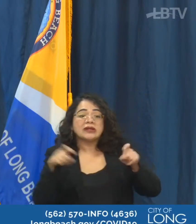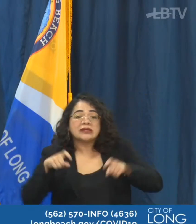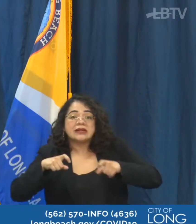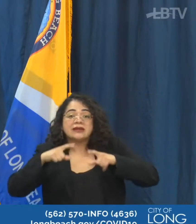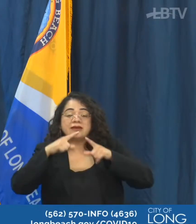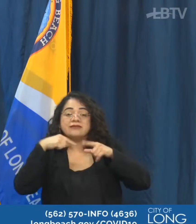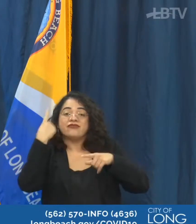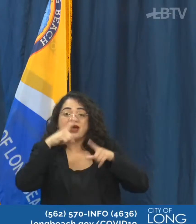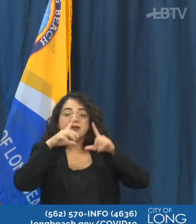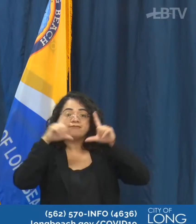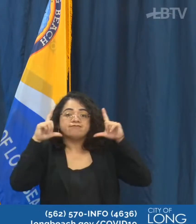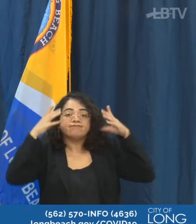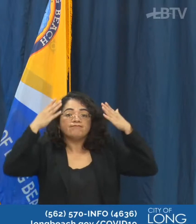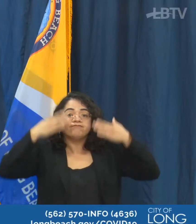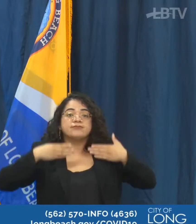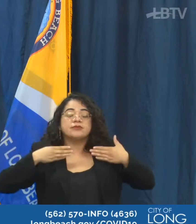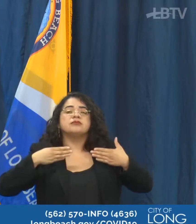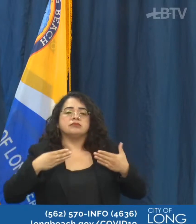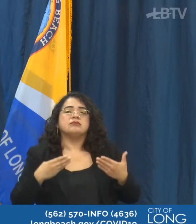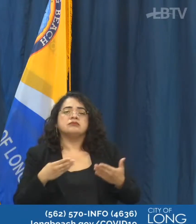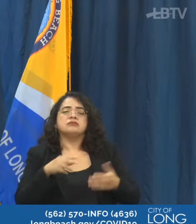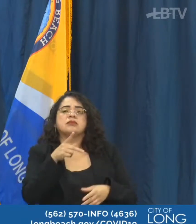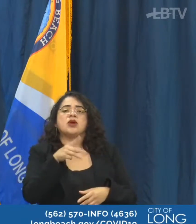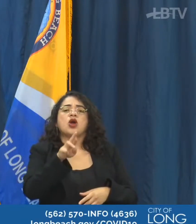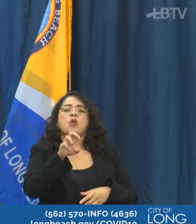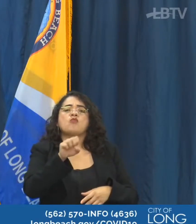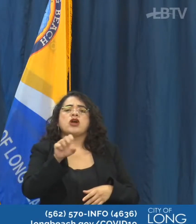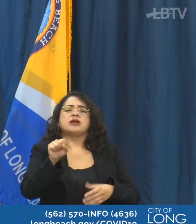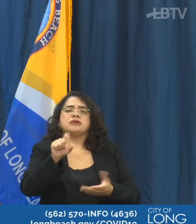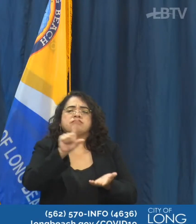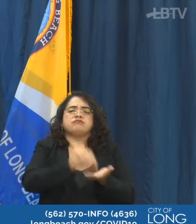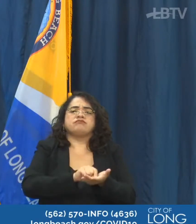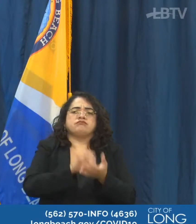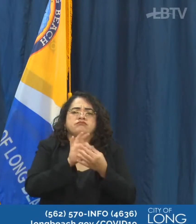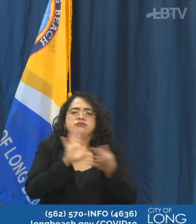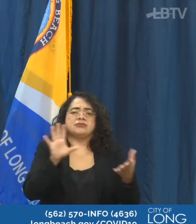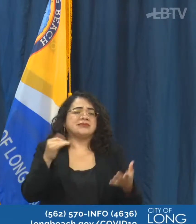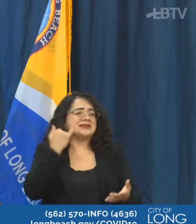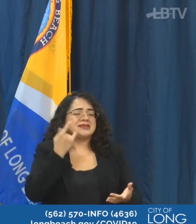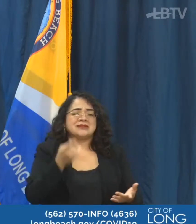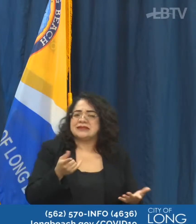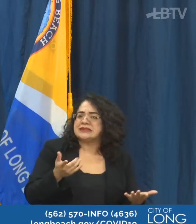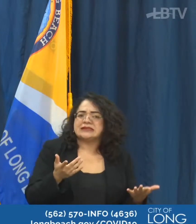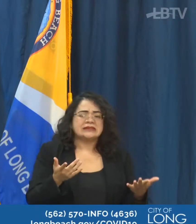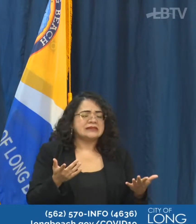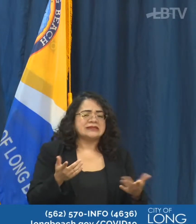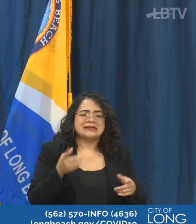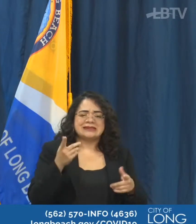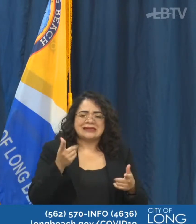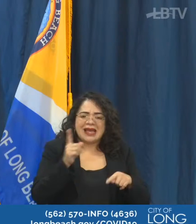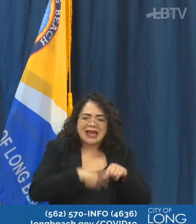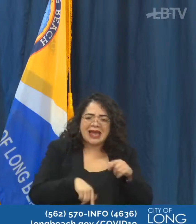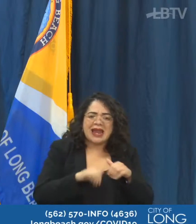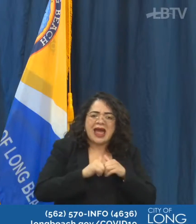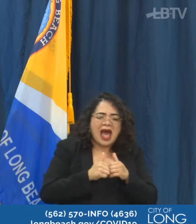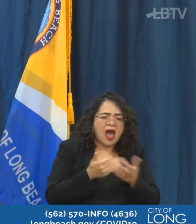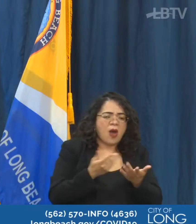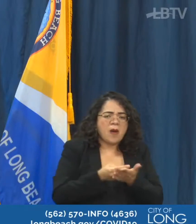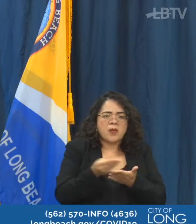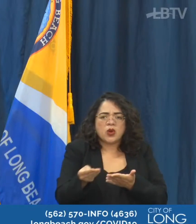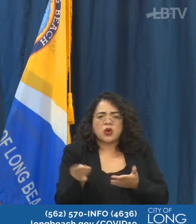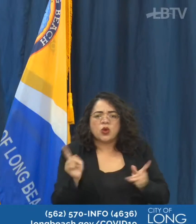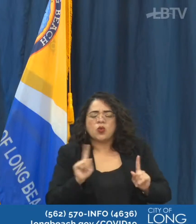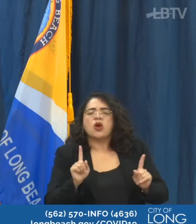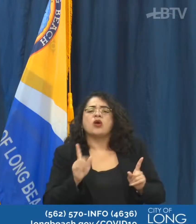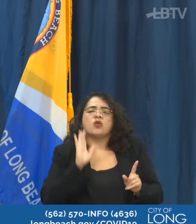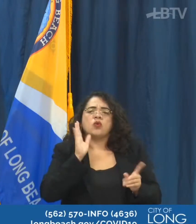weekend. And that information will be out in a press release tonight, which we will put out. So again, if you can't get access to a face shield or haven't already purchased them, we will